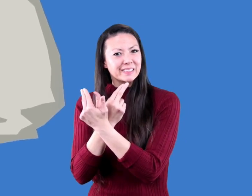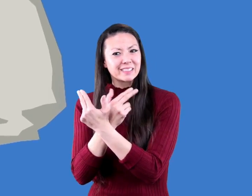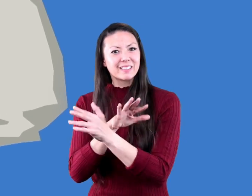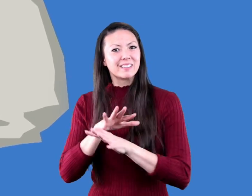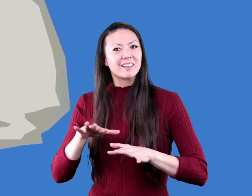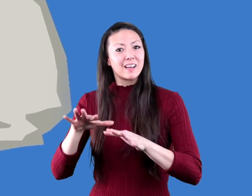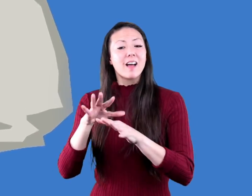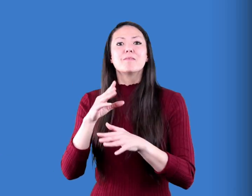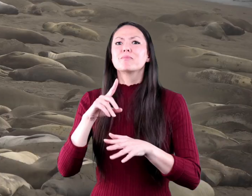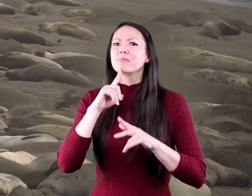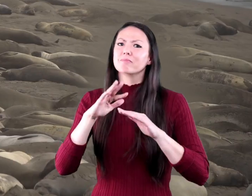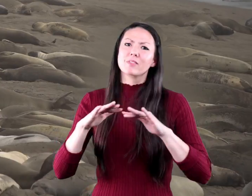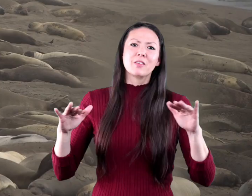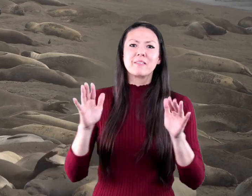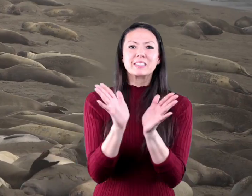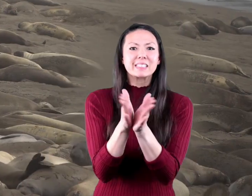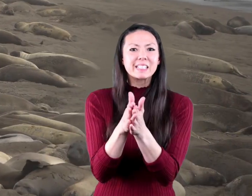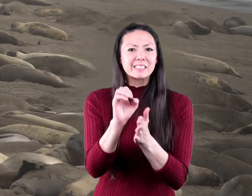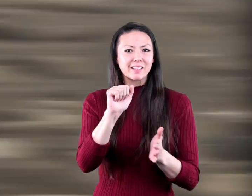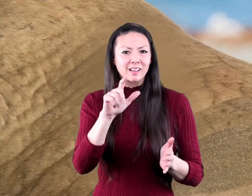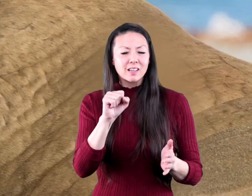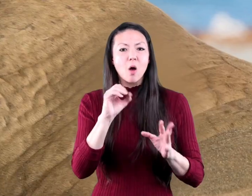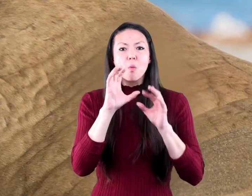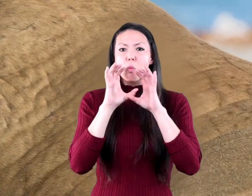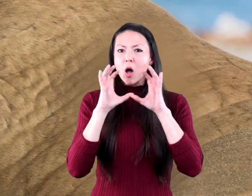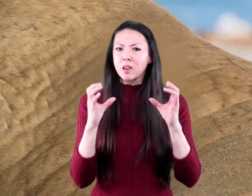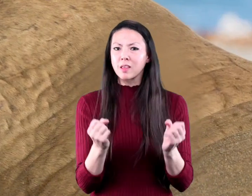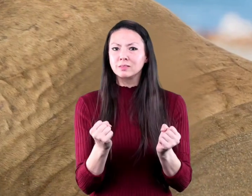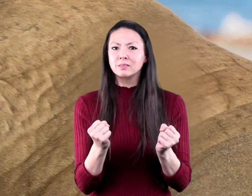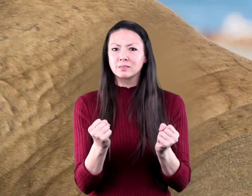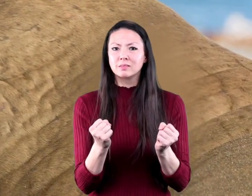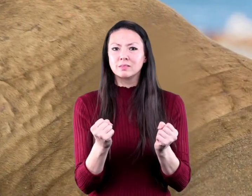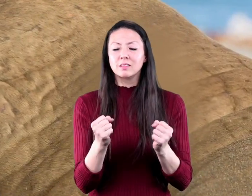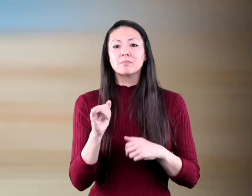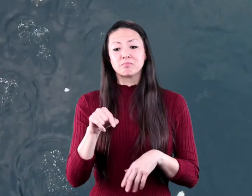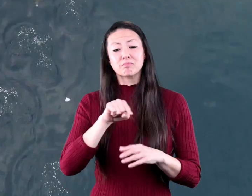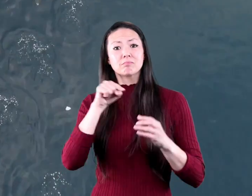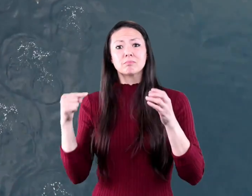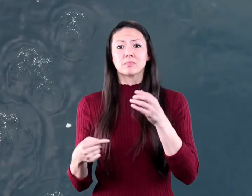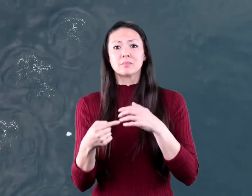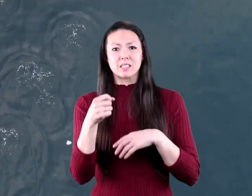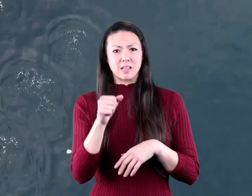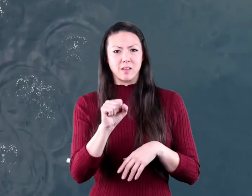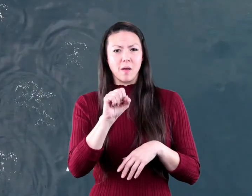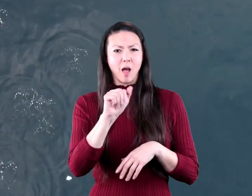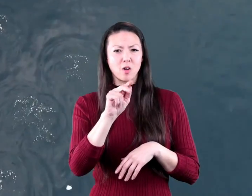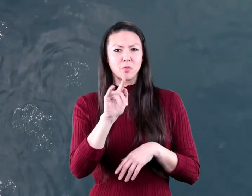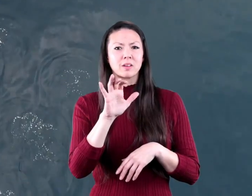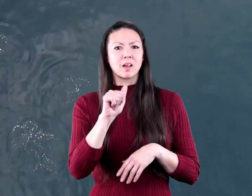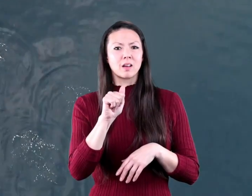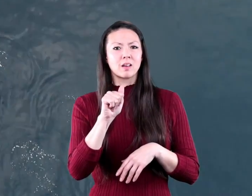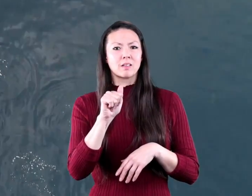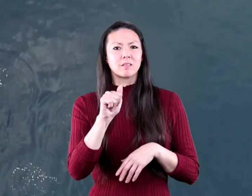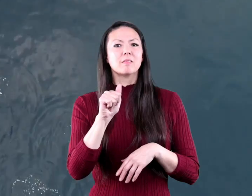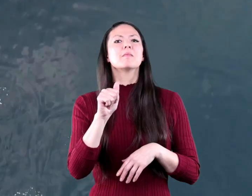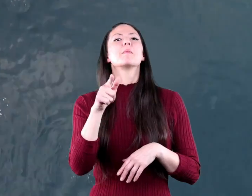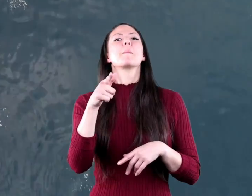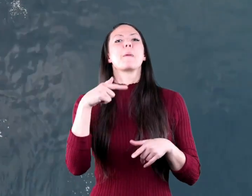and various seals and walruses in the antarctica there are various types of penguins